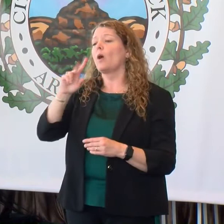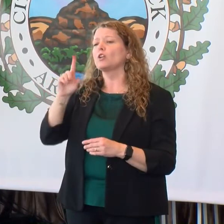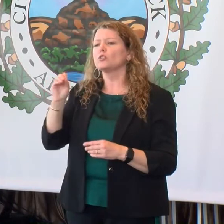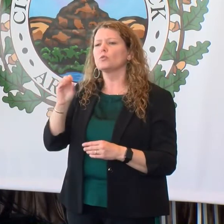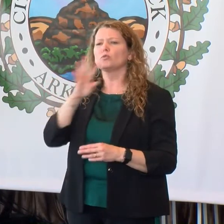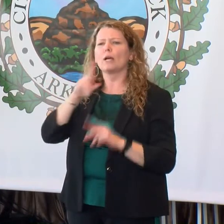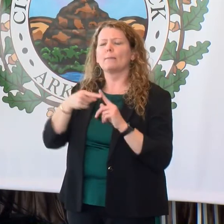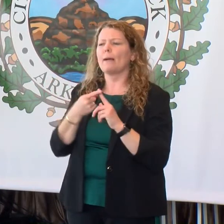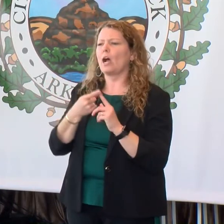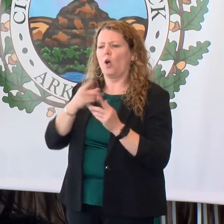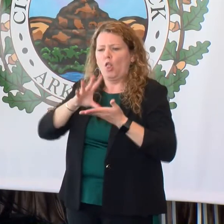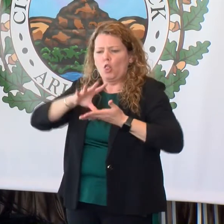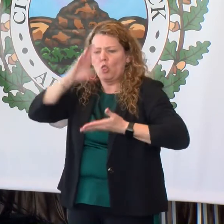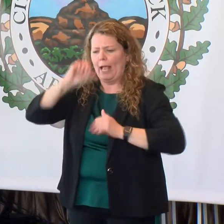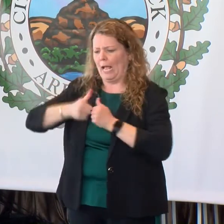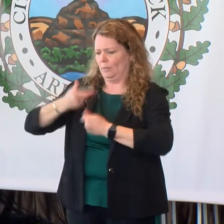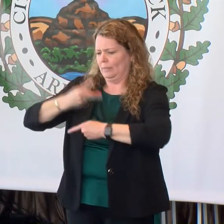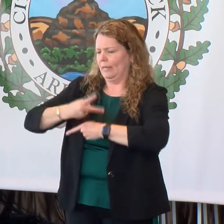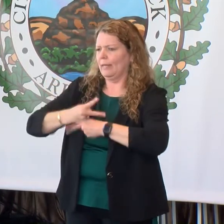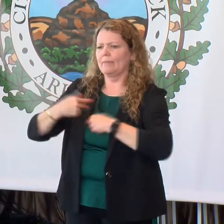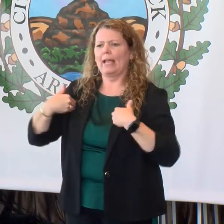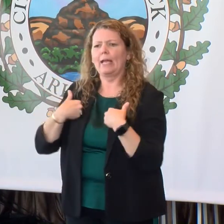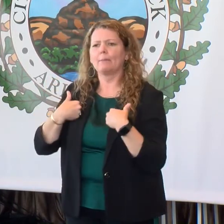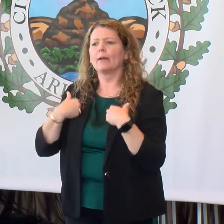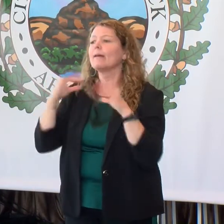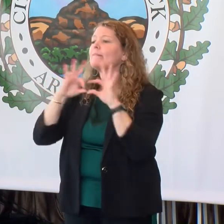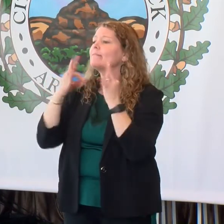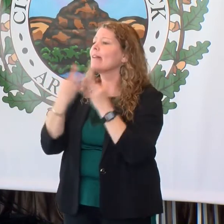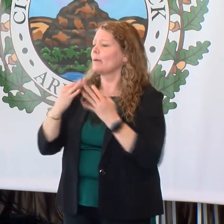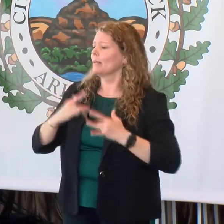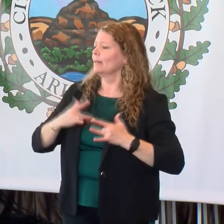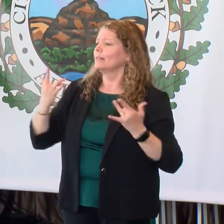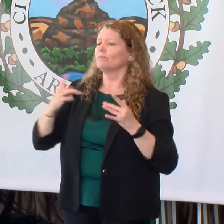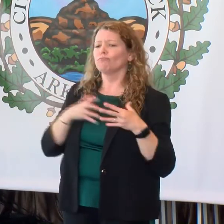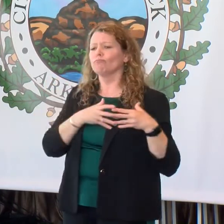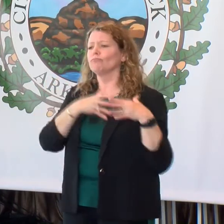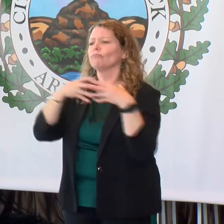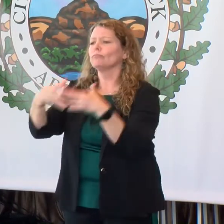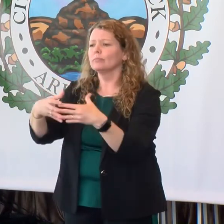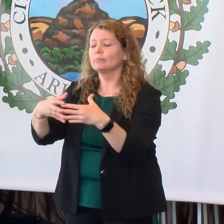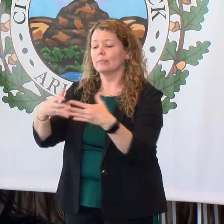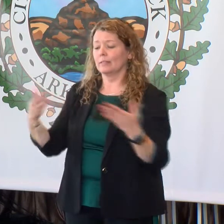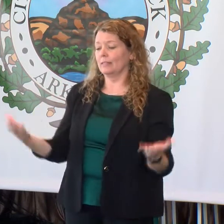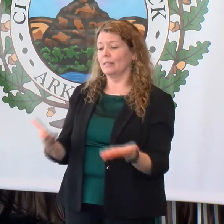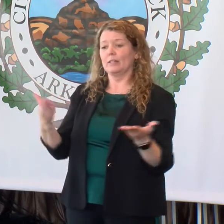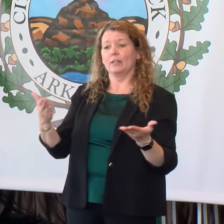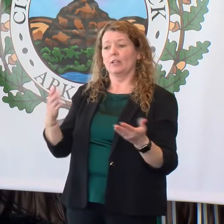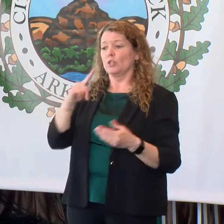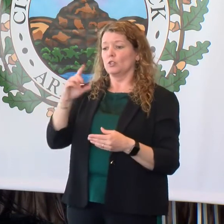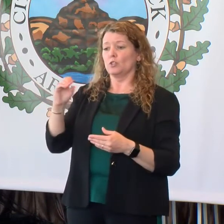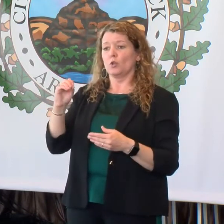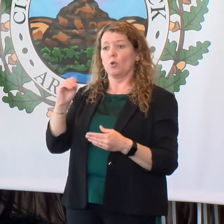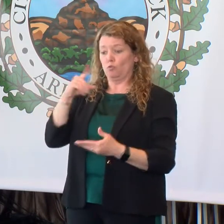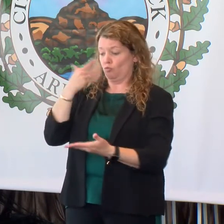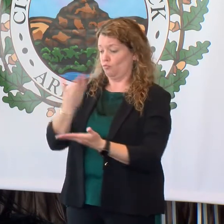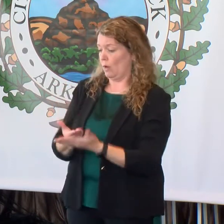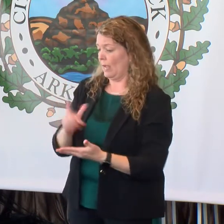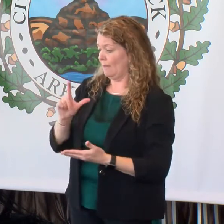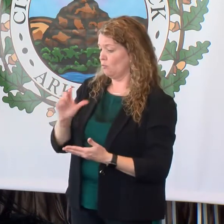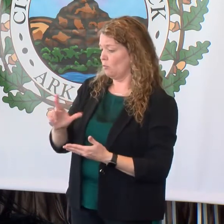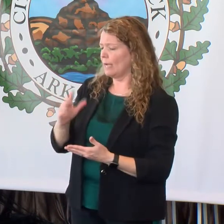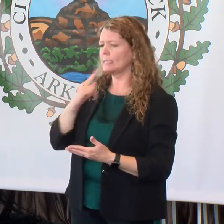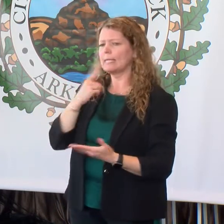conservation learning. It's a place for family recreation. It's a place that when you're in Little Rock, you say,